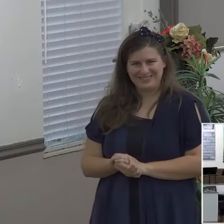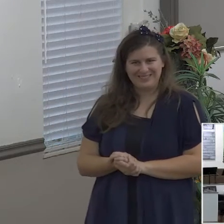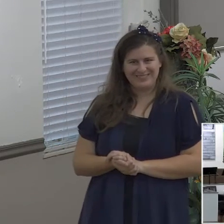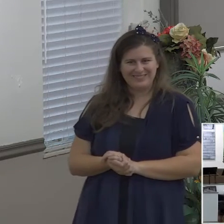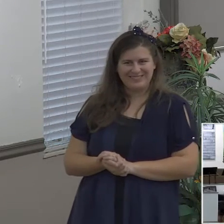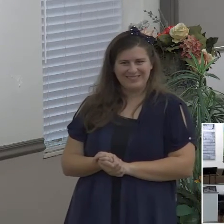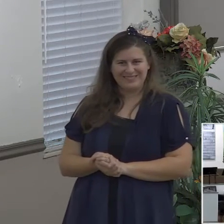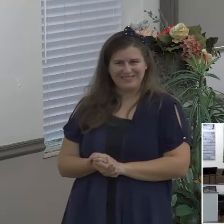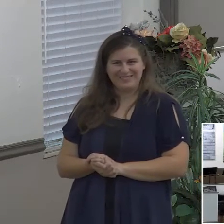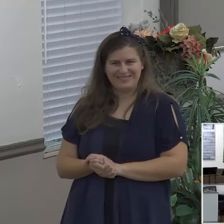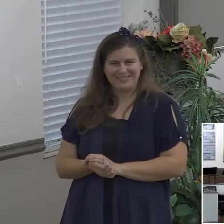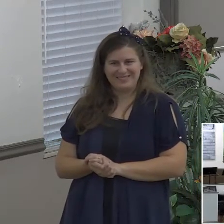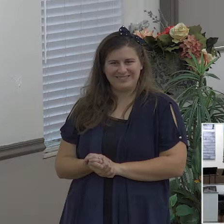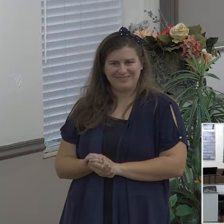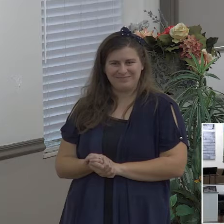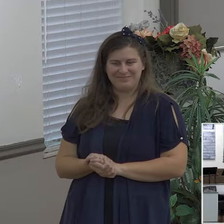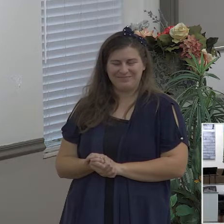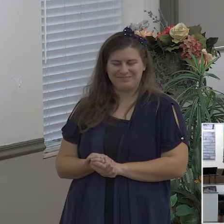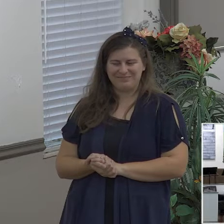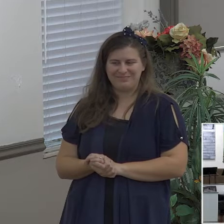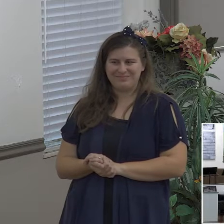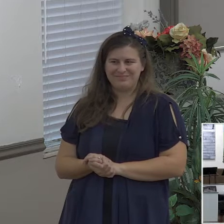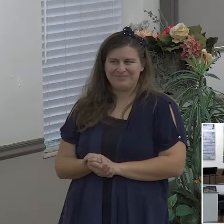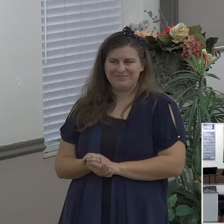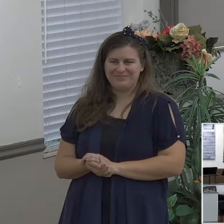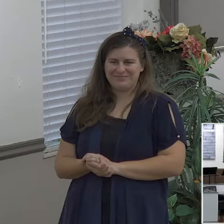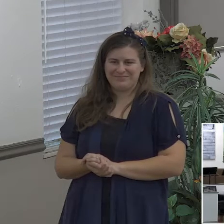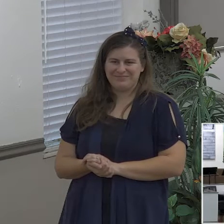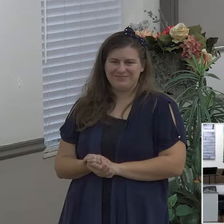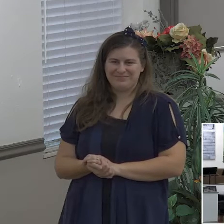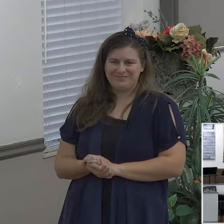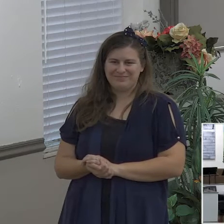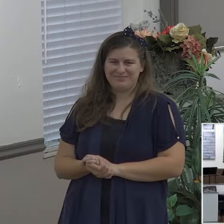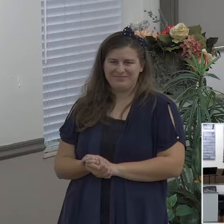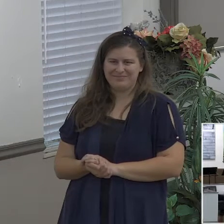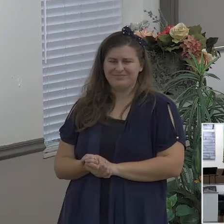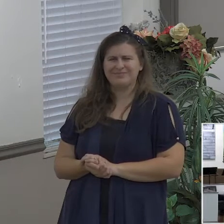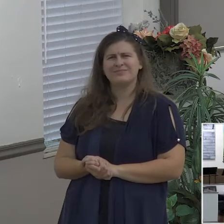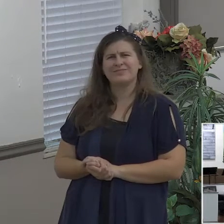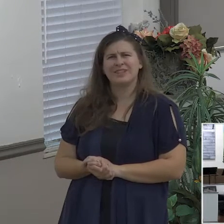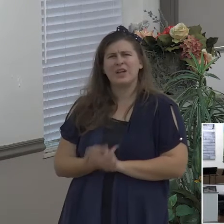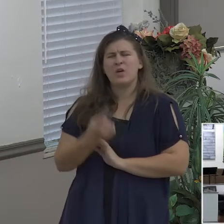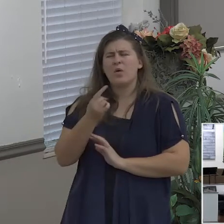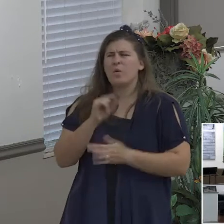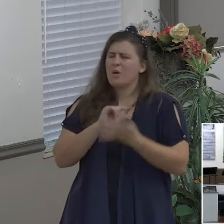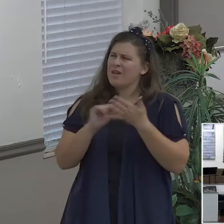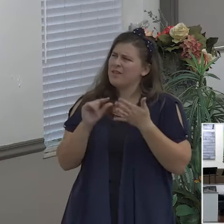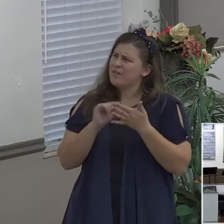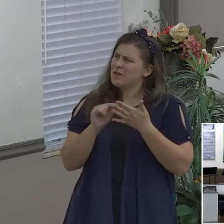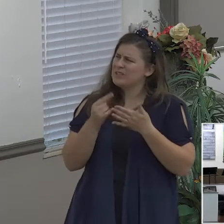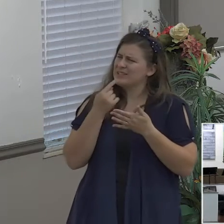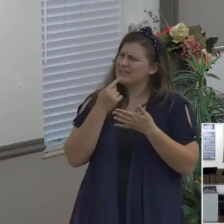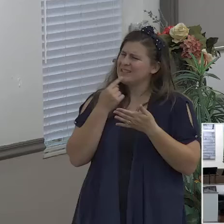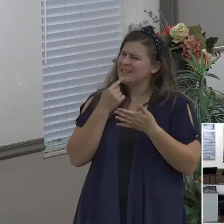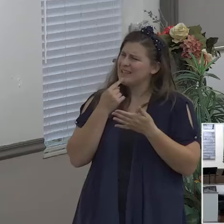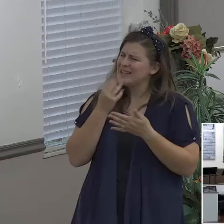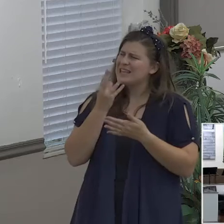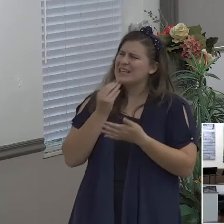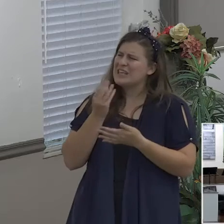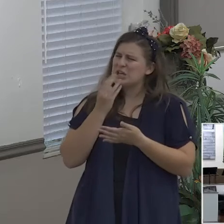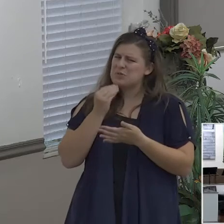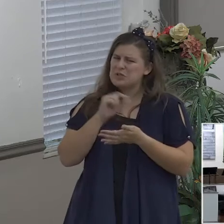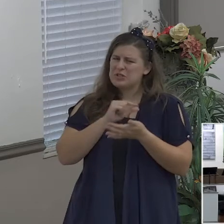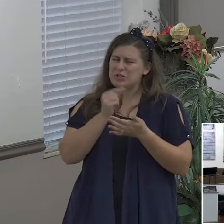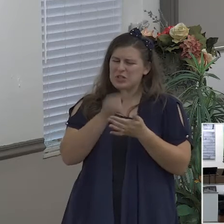what is that verse Hebrews 11 faith is the substance of things hope